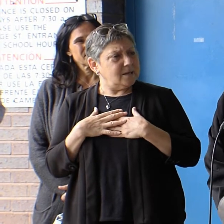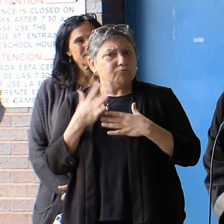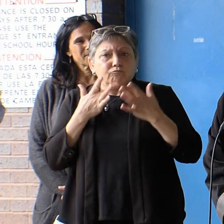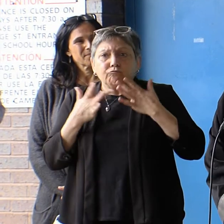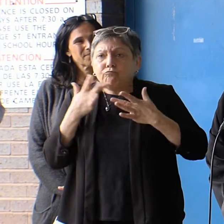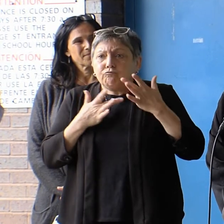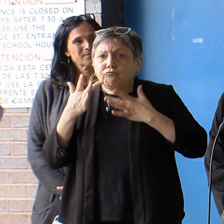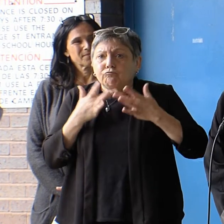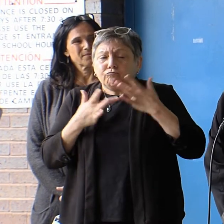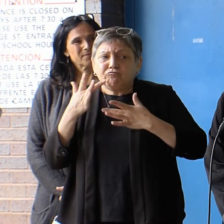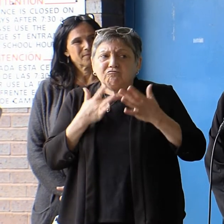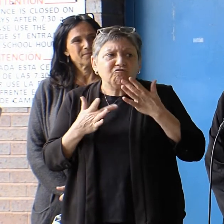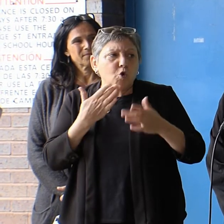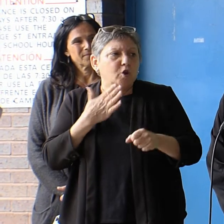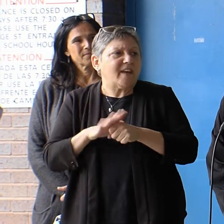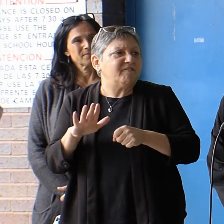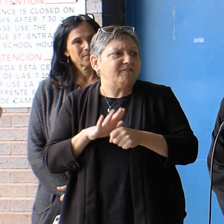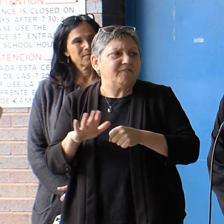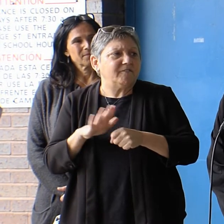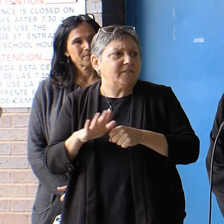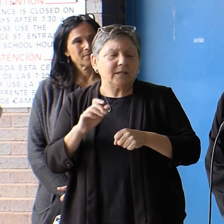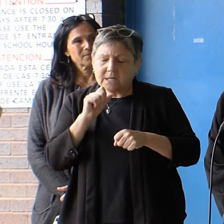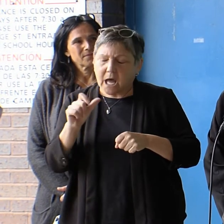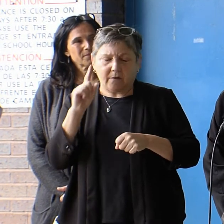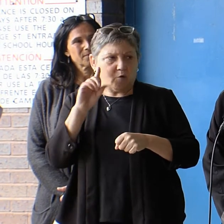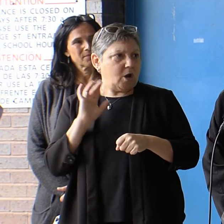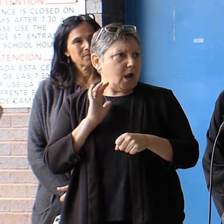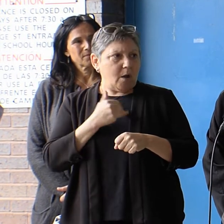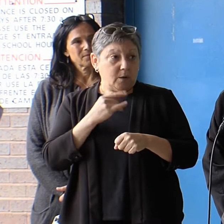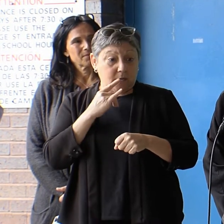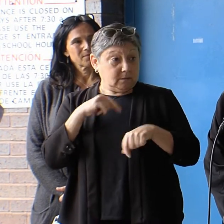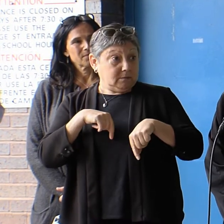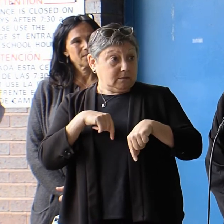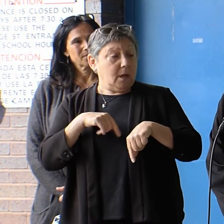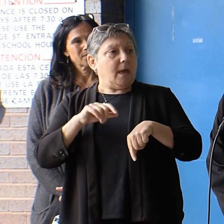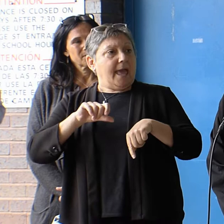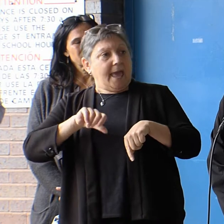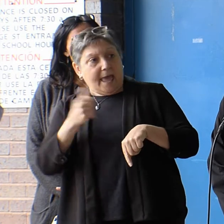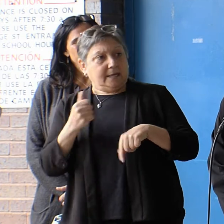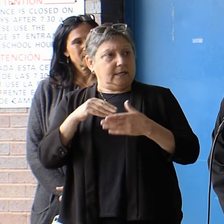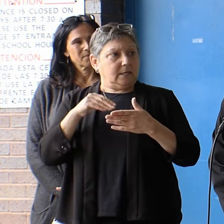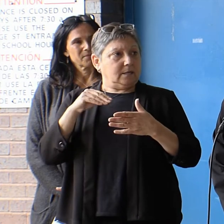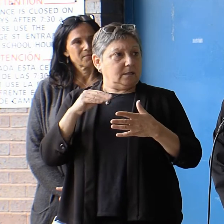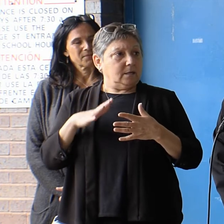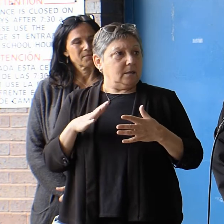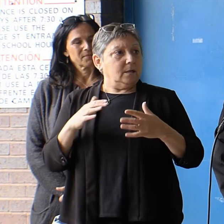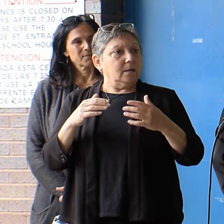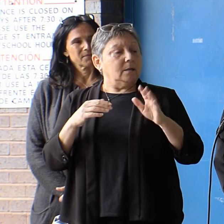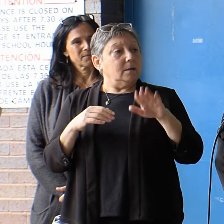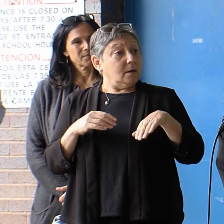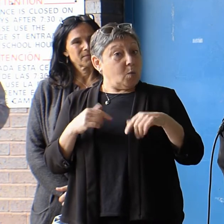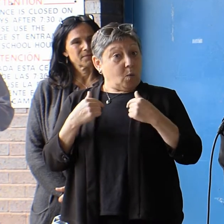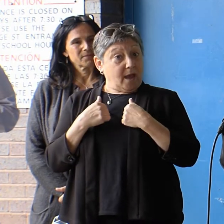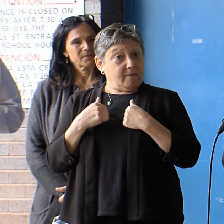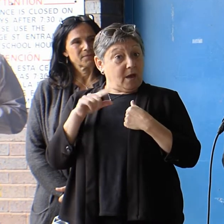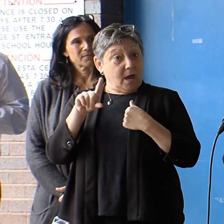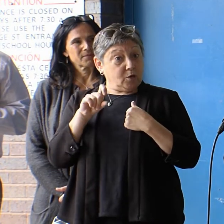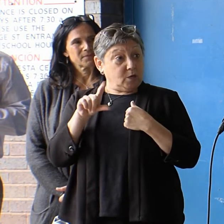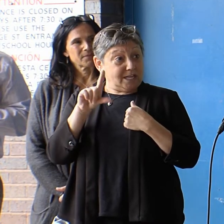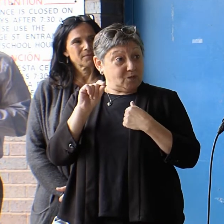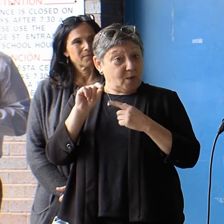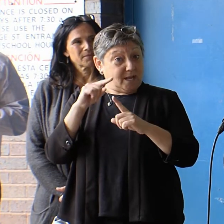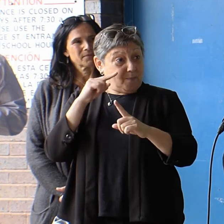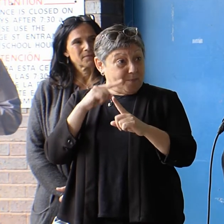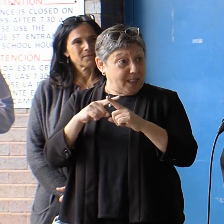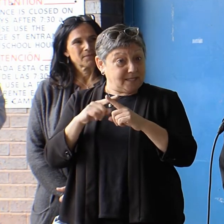Makeshift won't do for our kids, for any of our children. We have 120-plus amazing